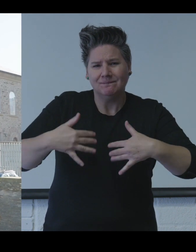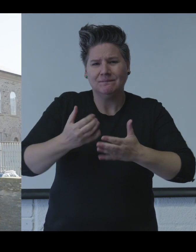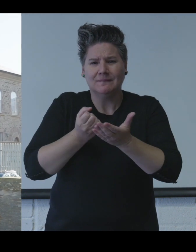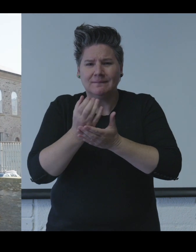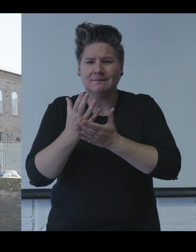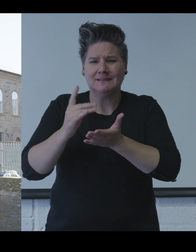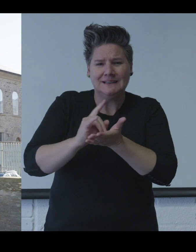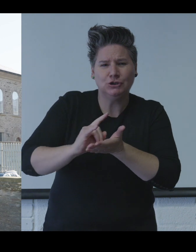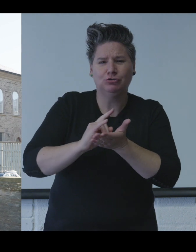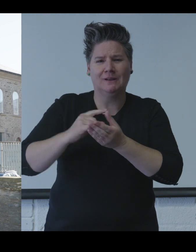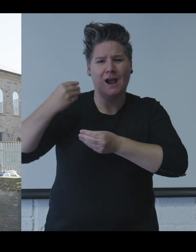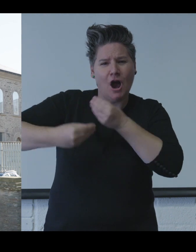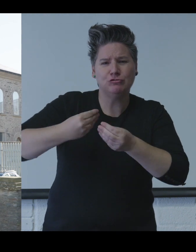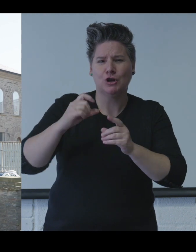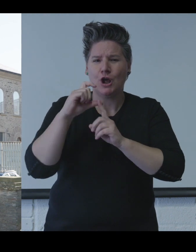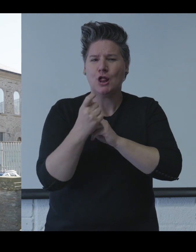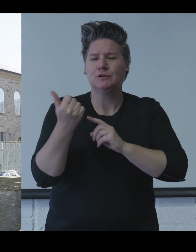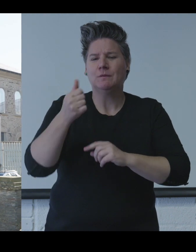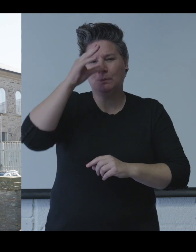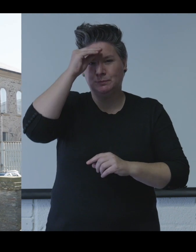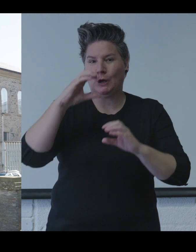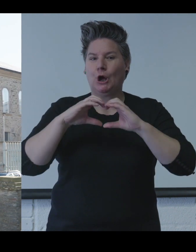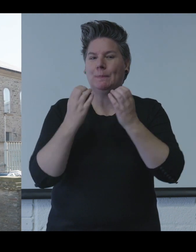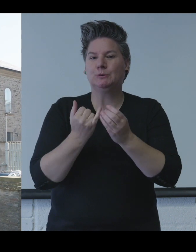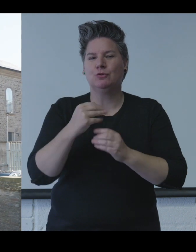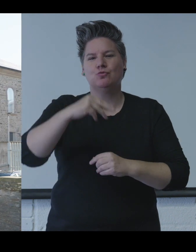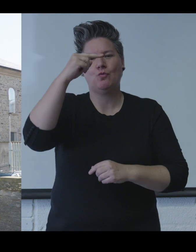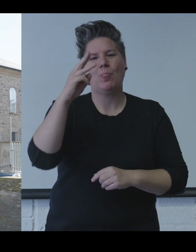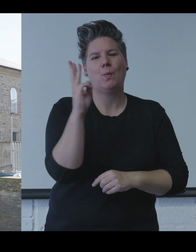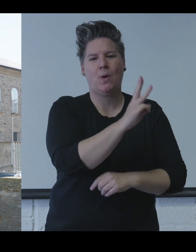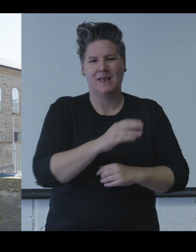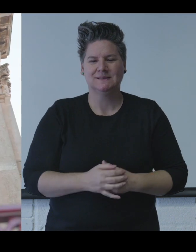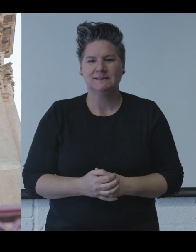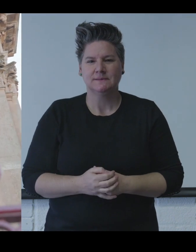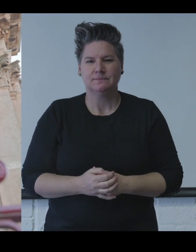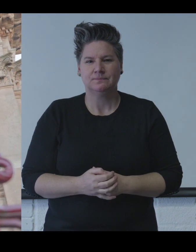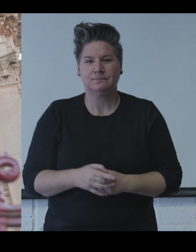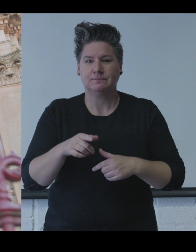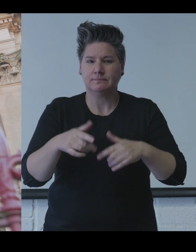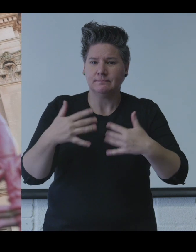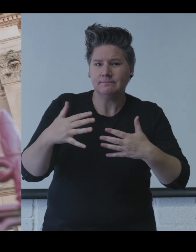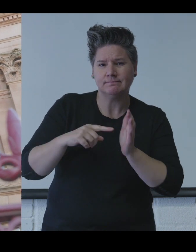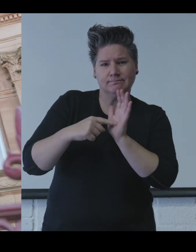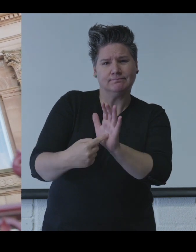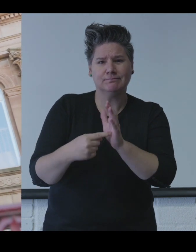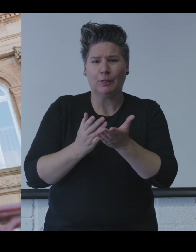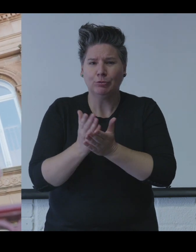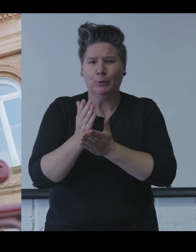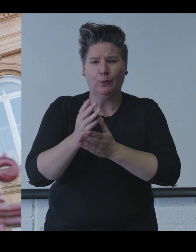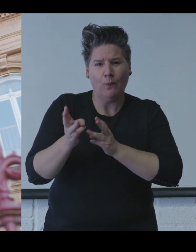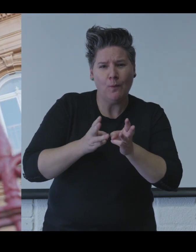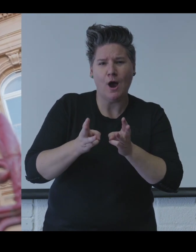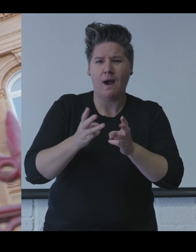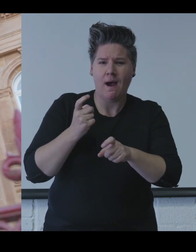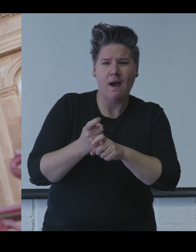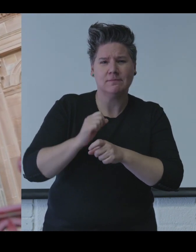Bluecoat School Heritage Centre is a limited company and a registered charity with the specific objective of explaining the history, heritage